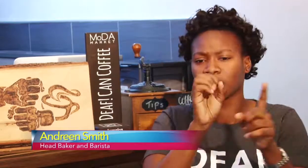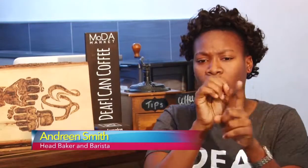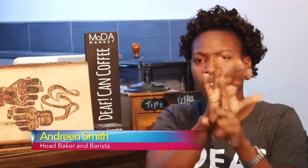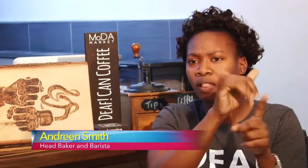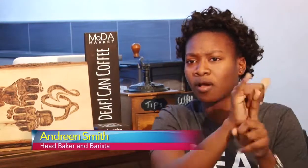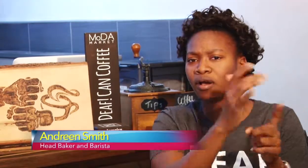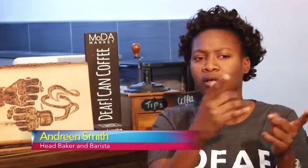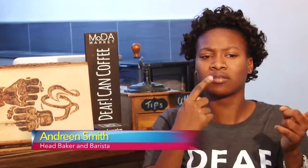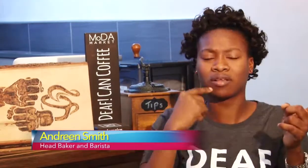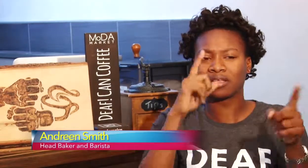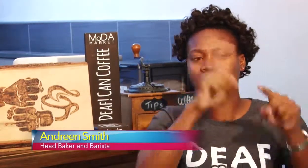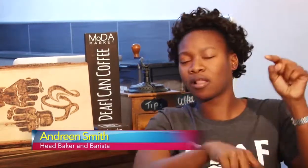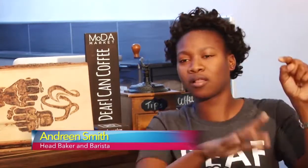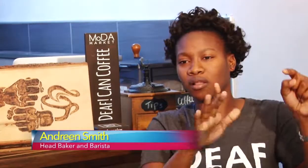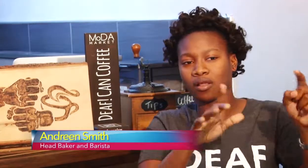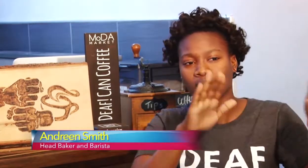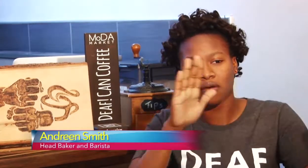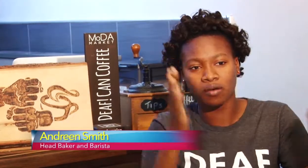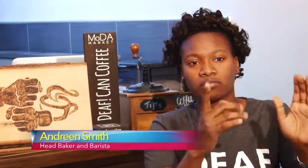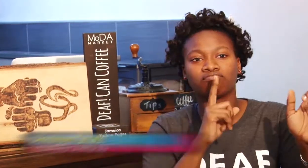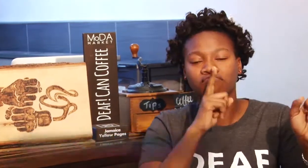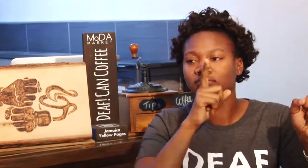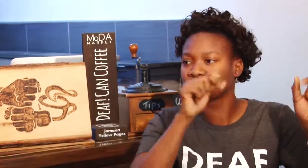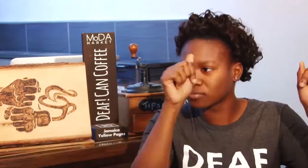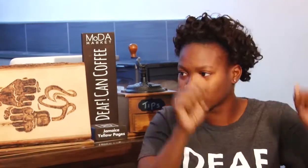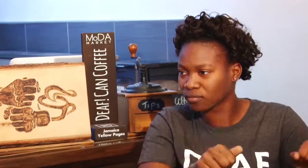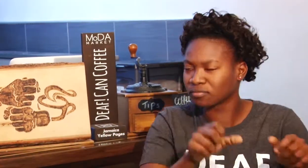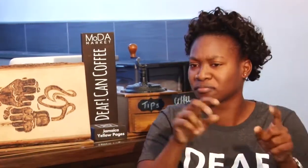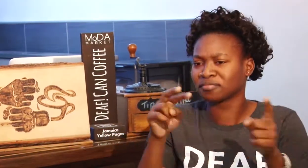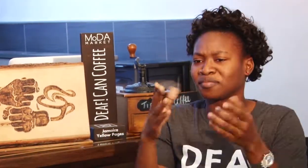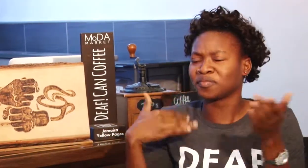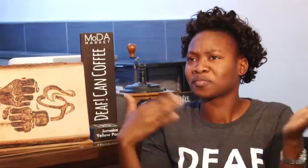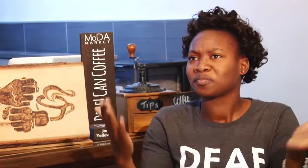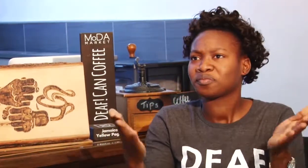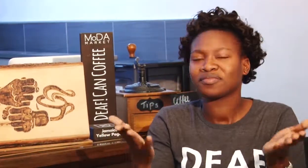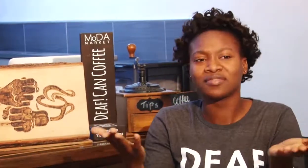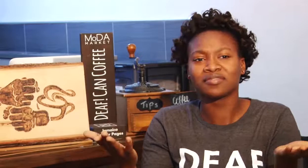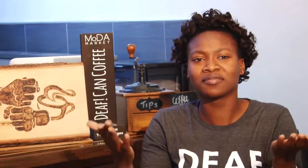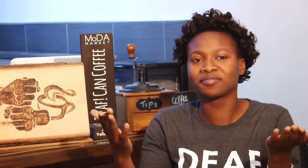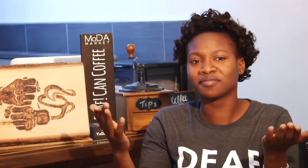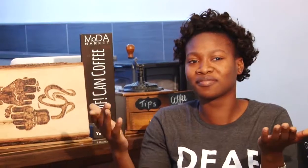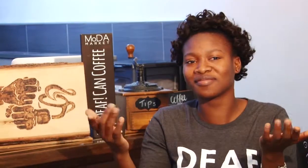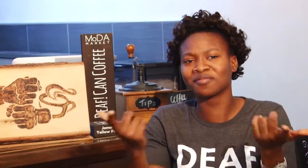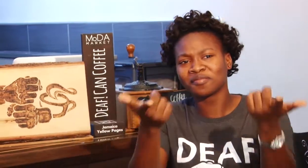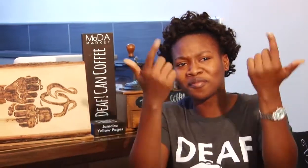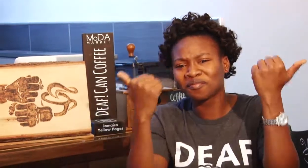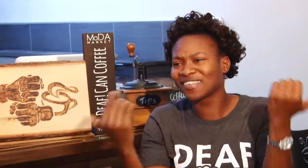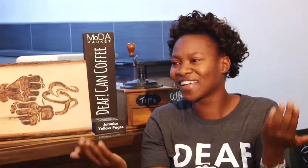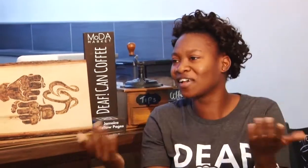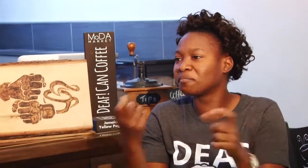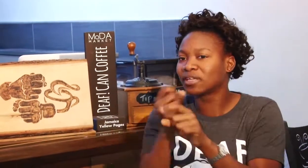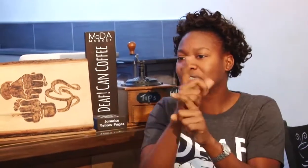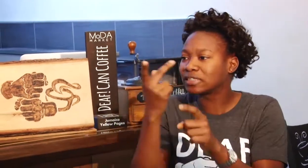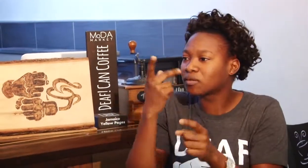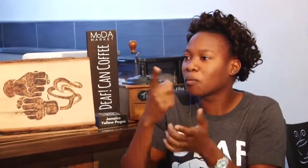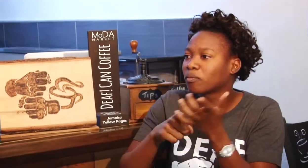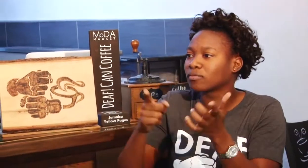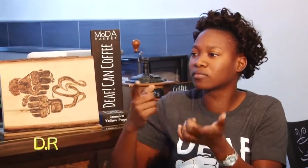has its own culture. We want to expose the rest of Jamaica to change how they view us. Don't look at us as people who can't hear. Look at us as people who can do anything. You come here,